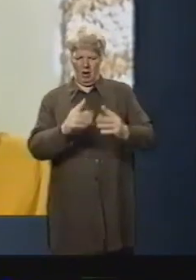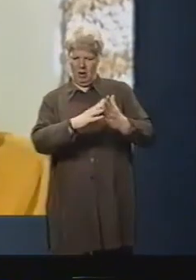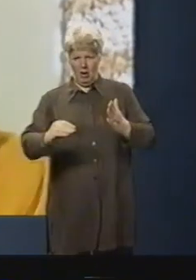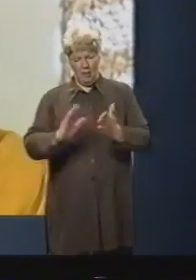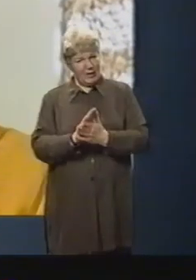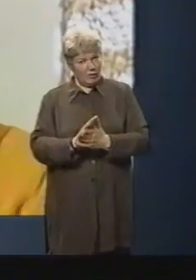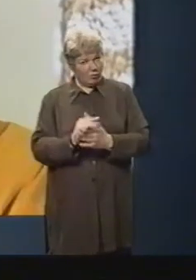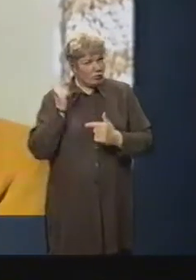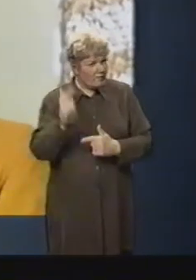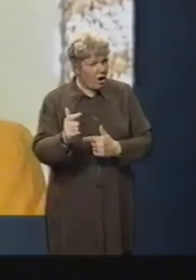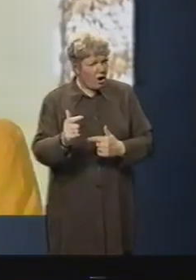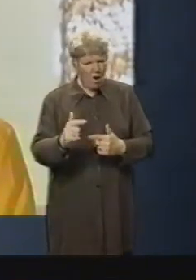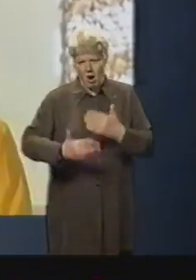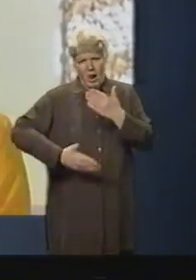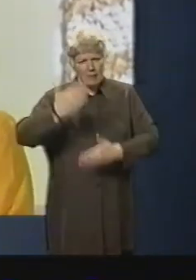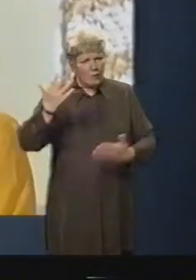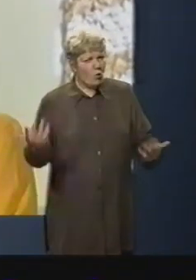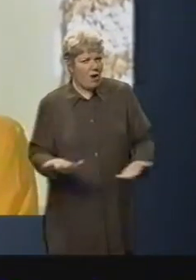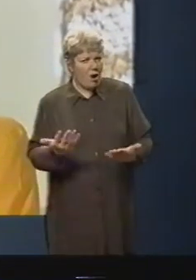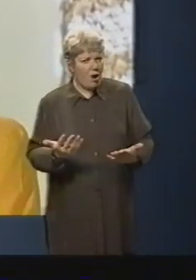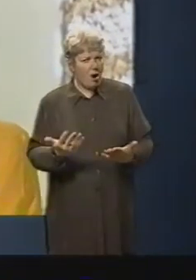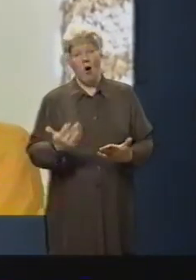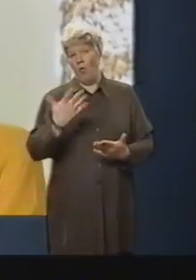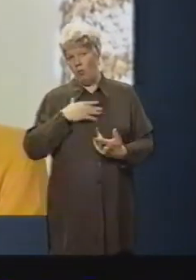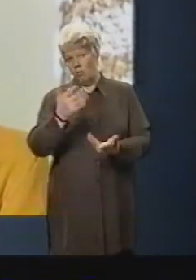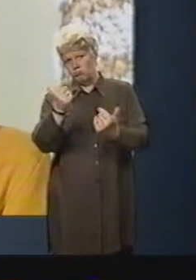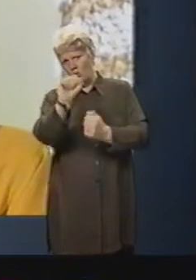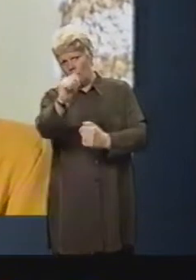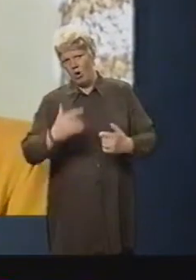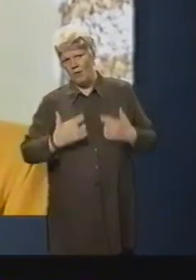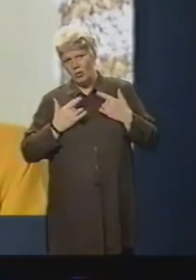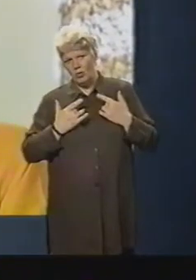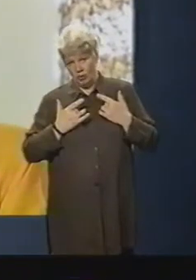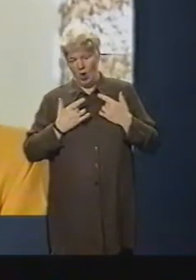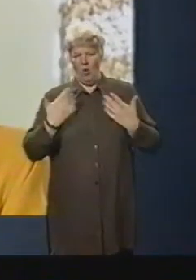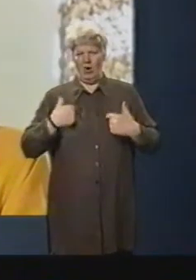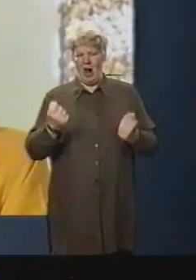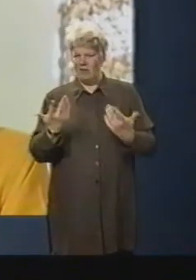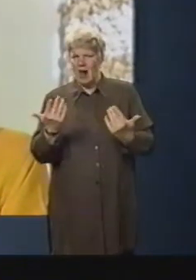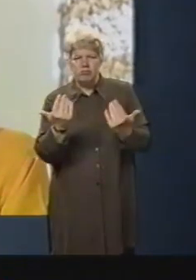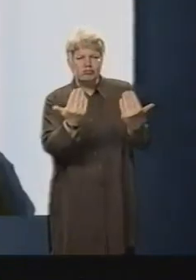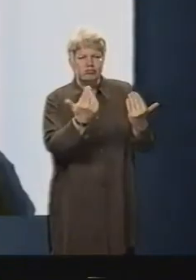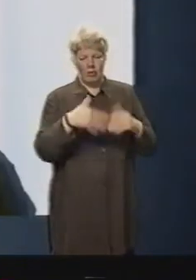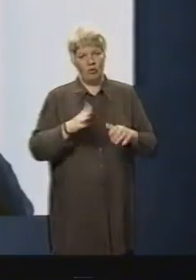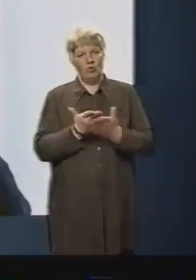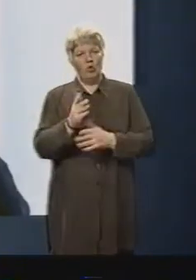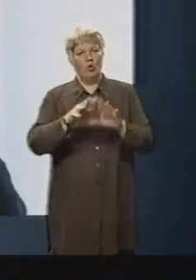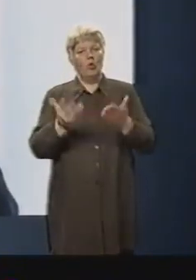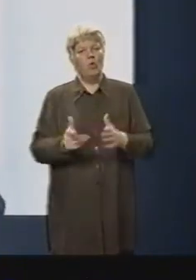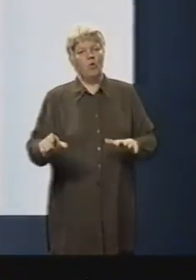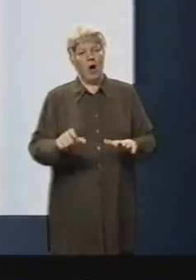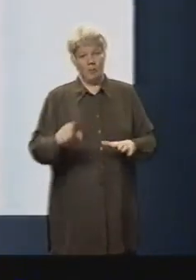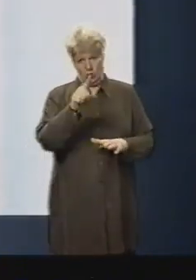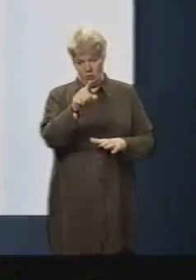Where should we draw the line? We want to find out what you think, and so we're running a straw poll on our website. If you log on